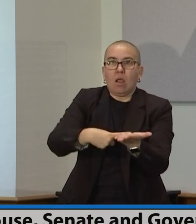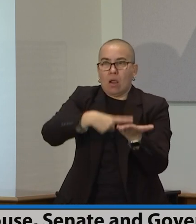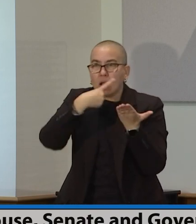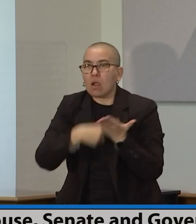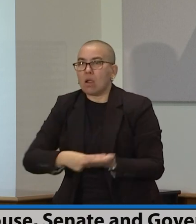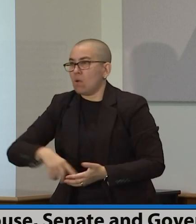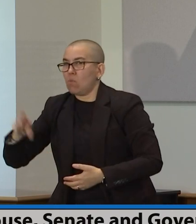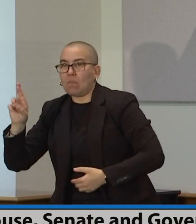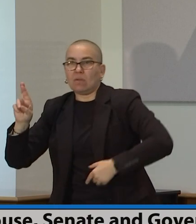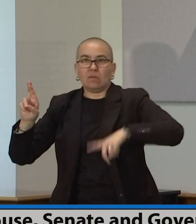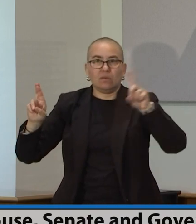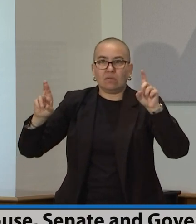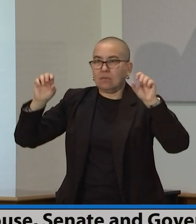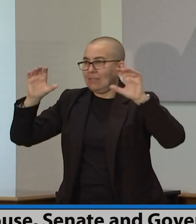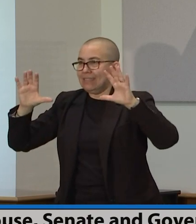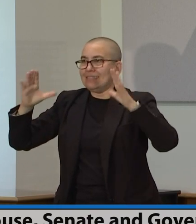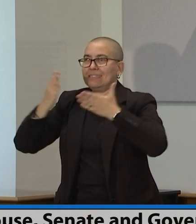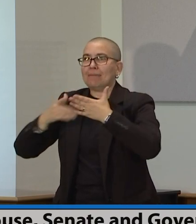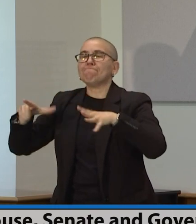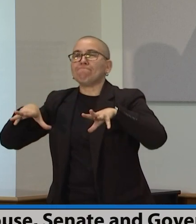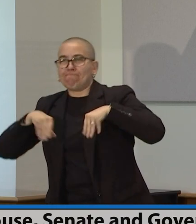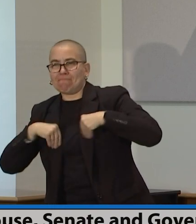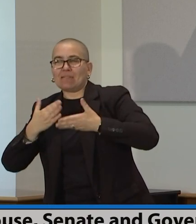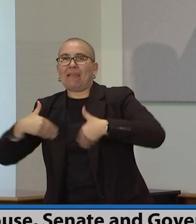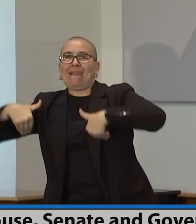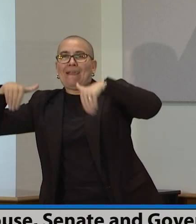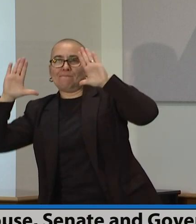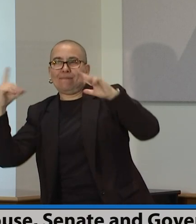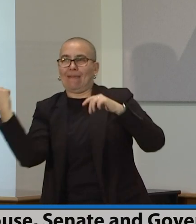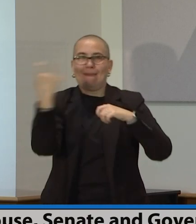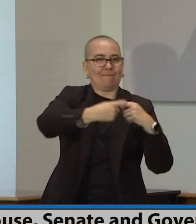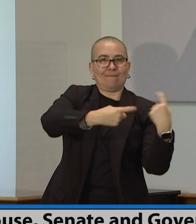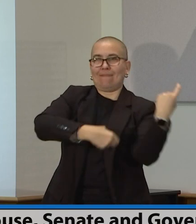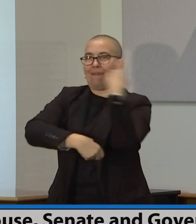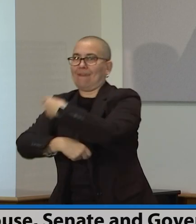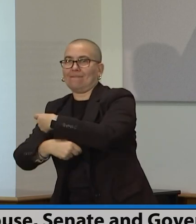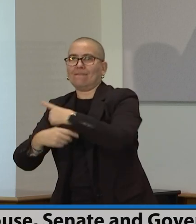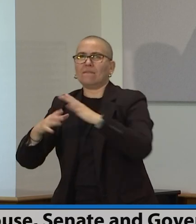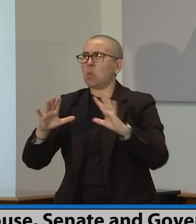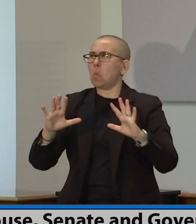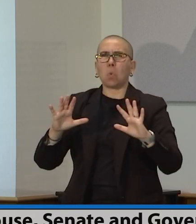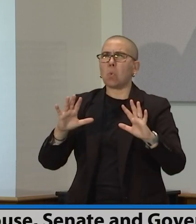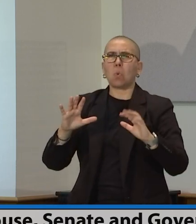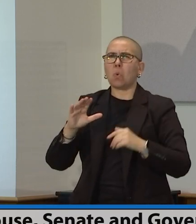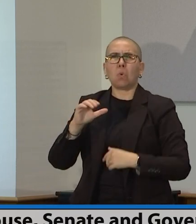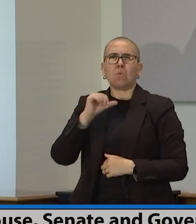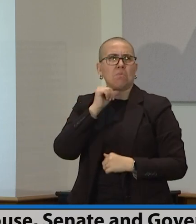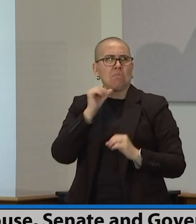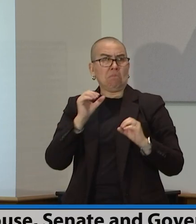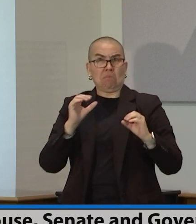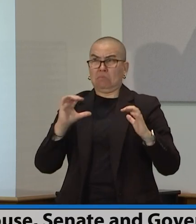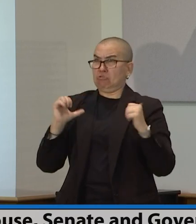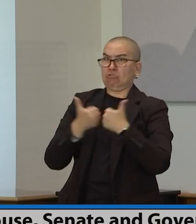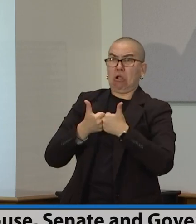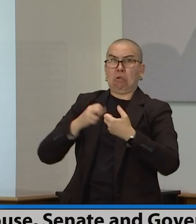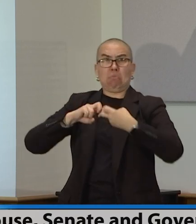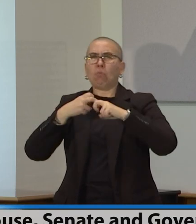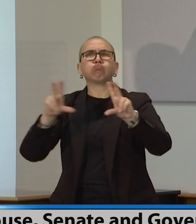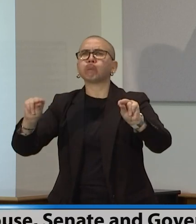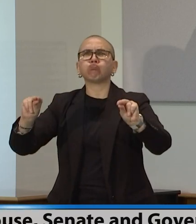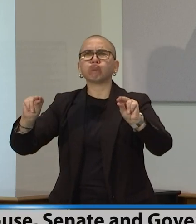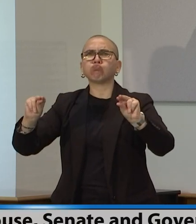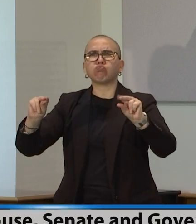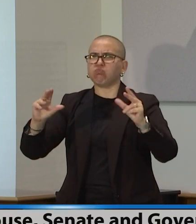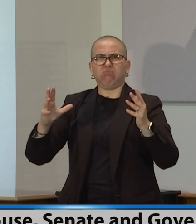move together to get something they could agree on. So, therefore, I don't think we'll have a problem passing these. I think it's a combination that works for everyone.